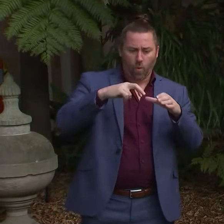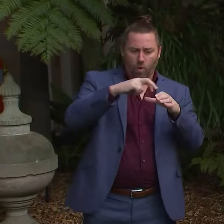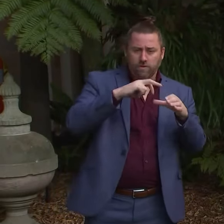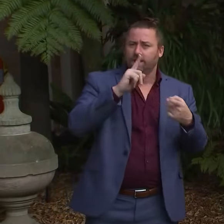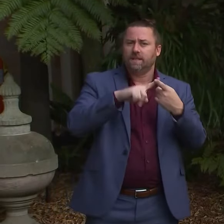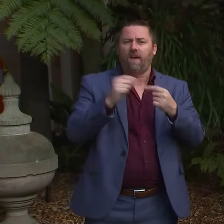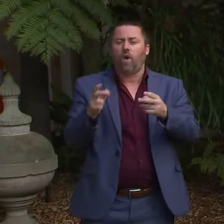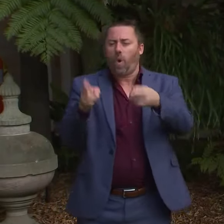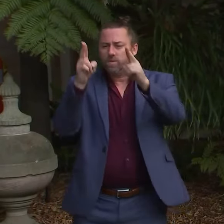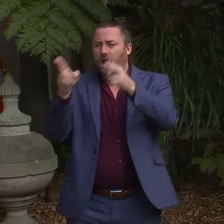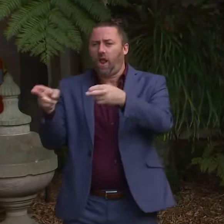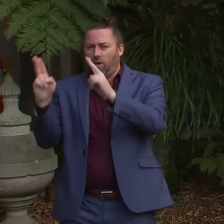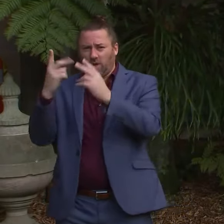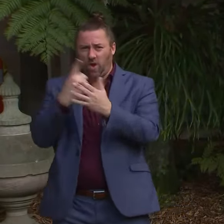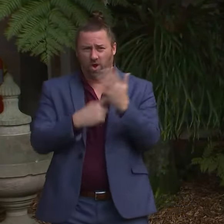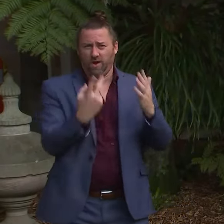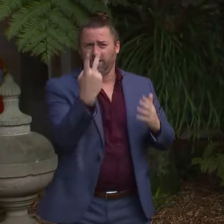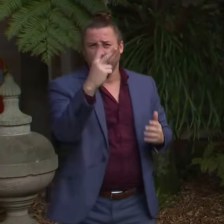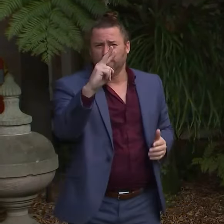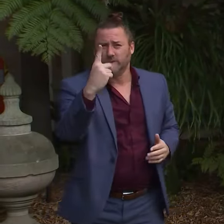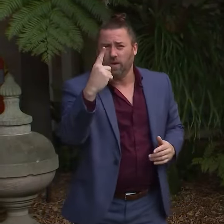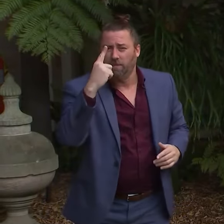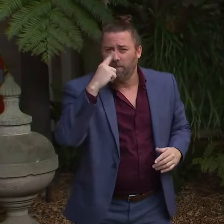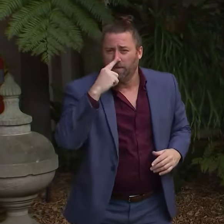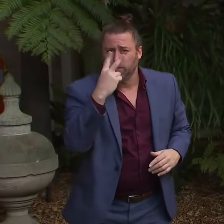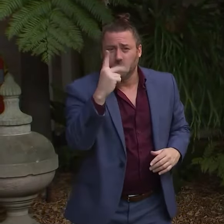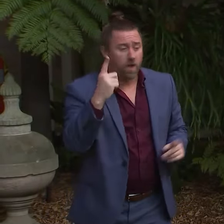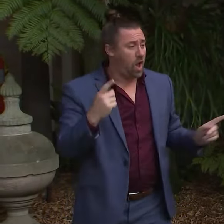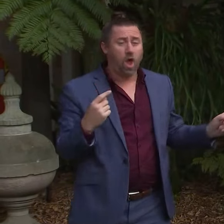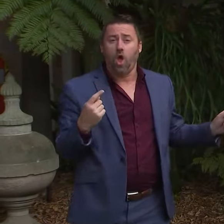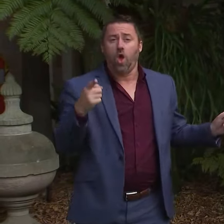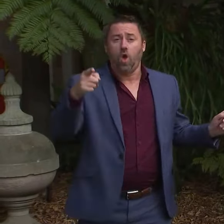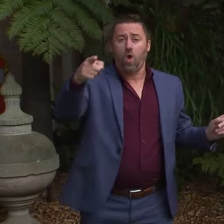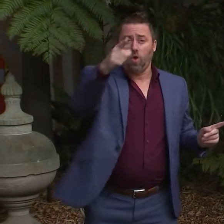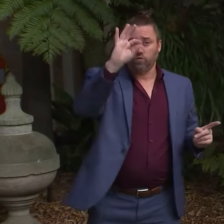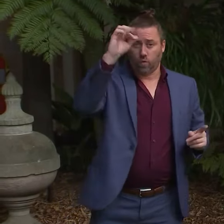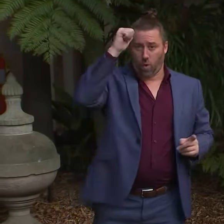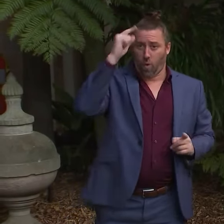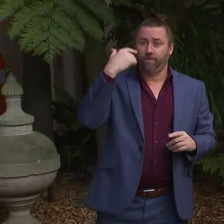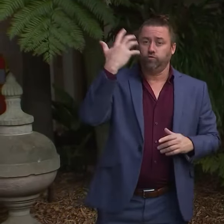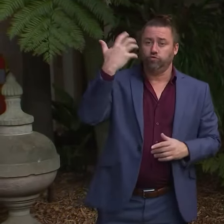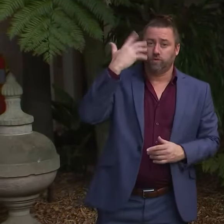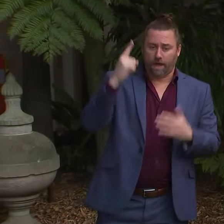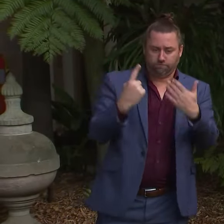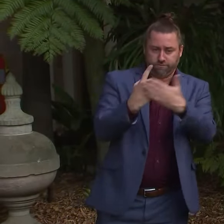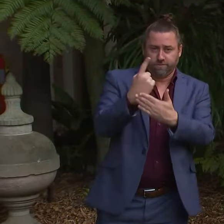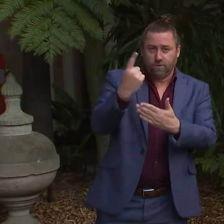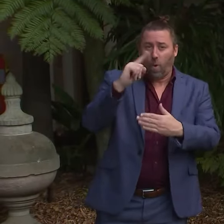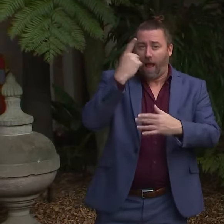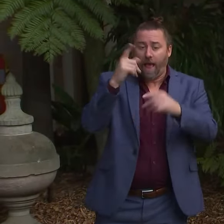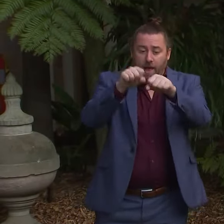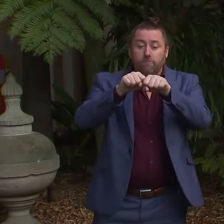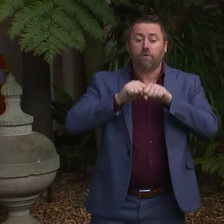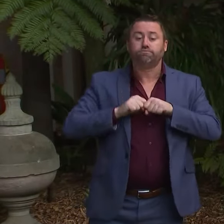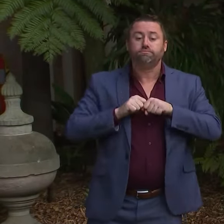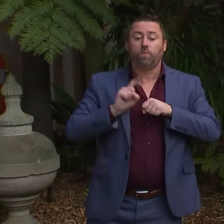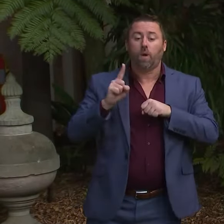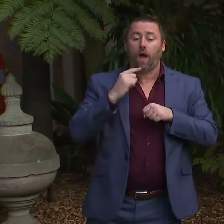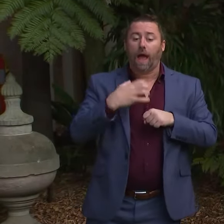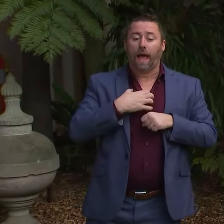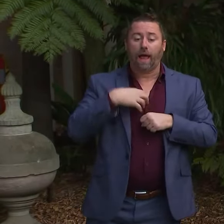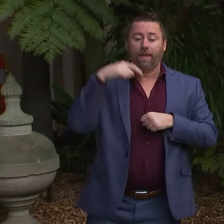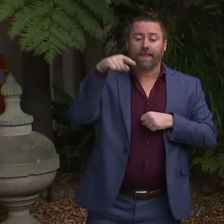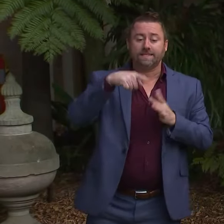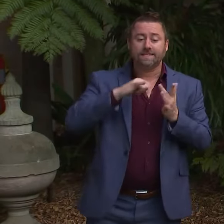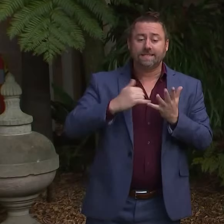But none of us, none of us know, um, none of us know what the future holds. No one knows what the future holds as far as